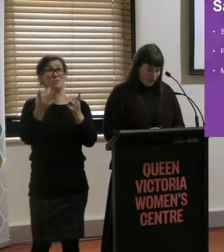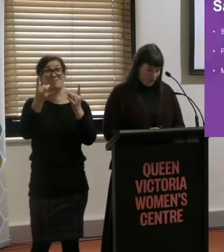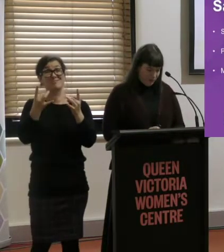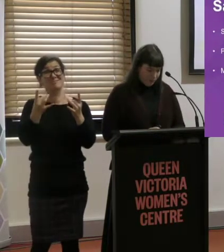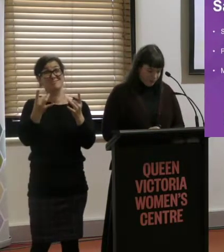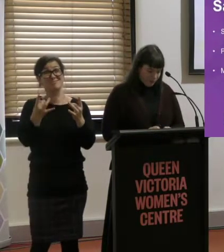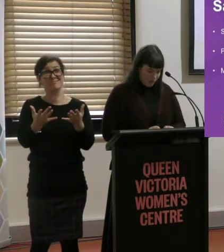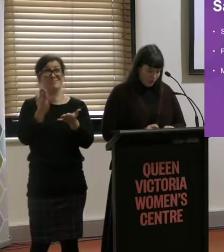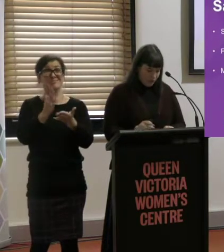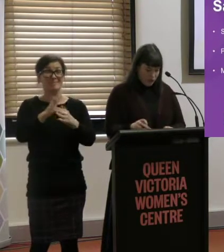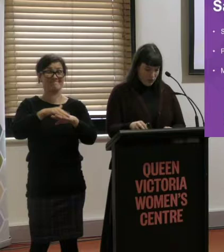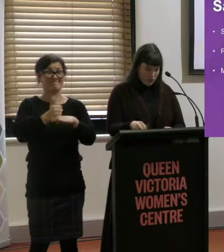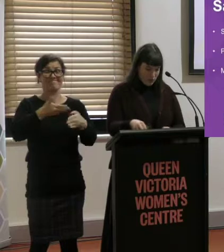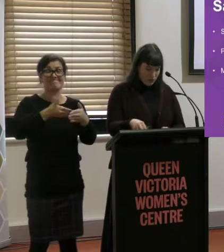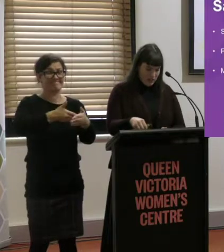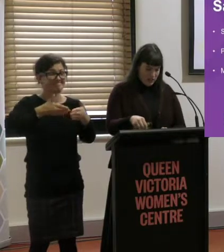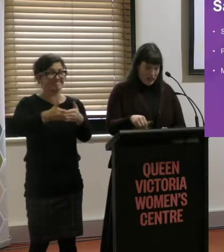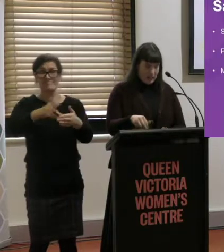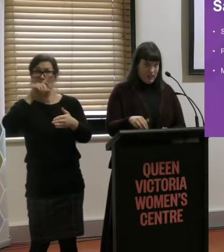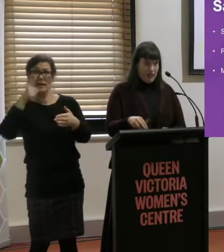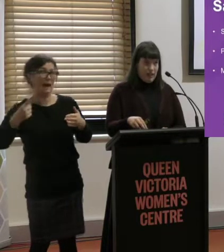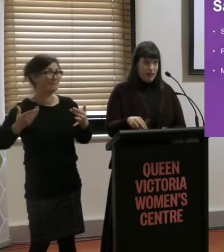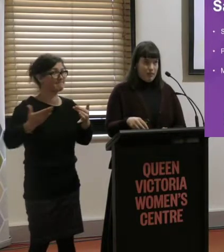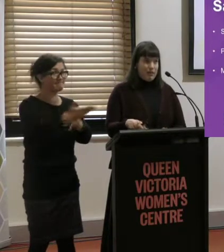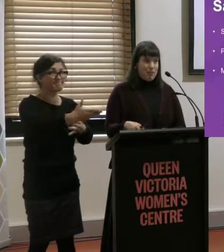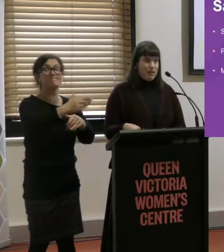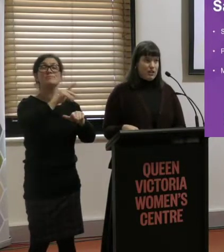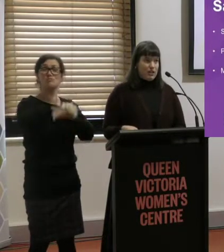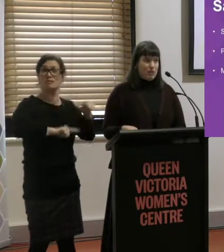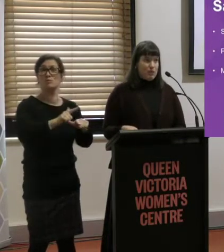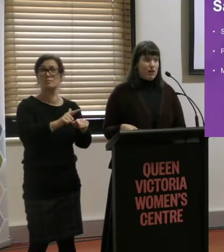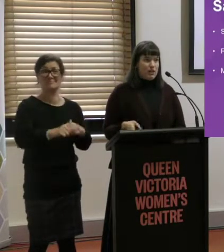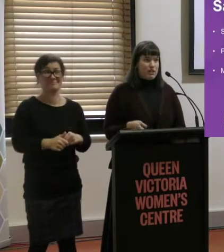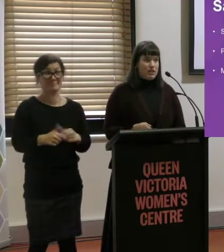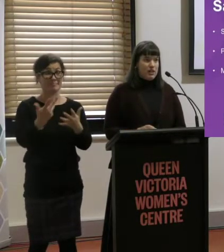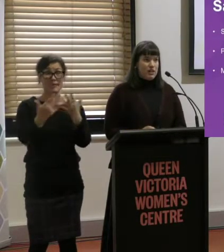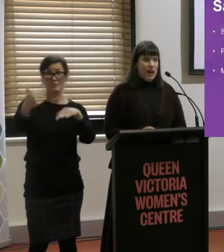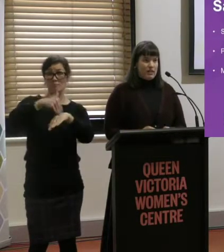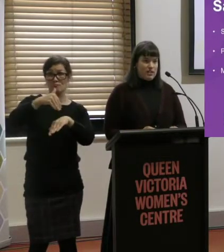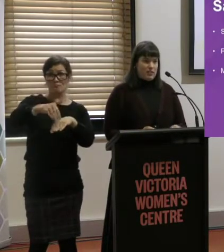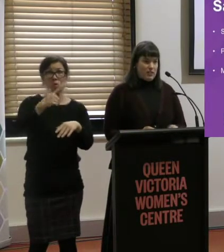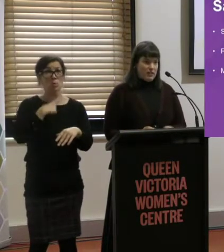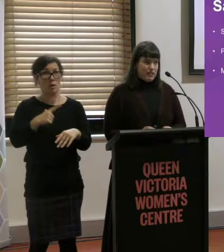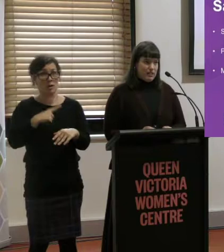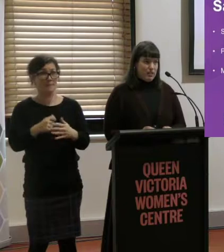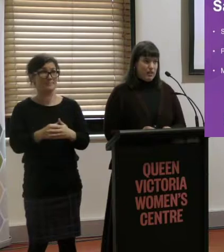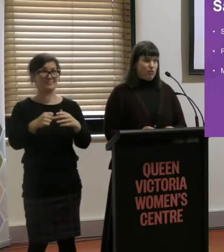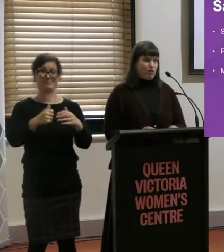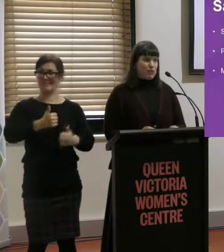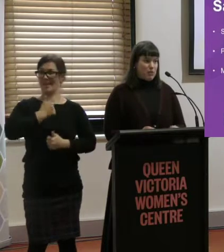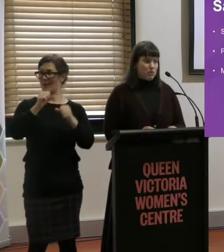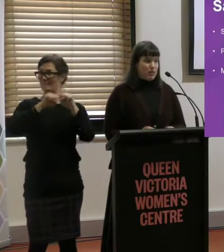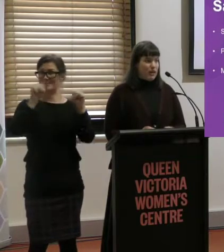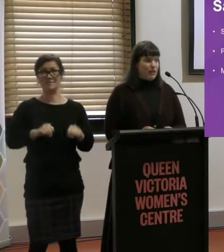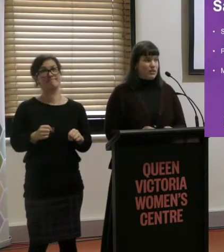people using transport. And I think it's a major issue because our system is inaccessible and it